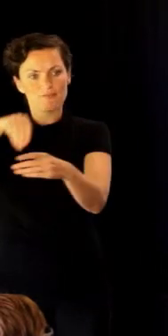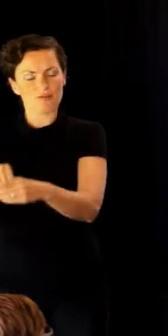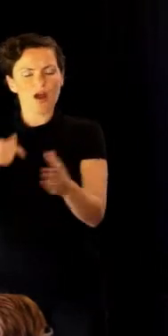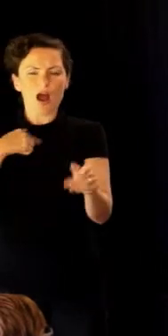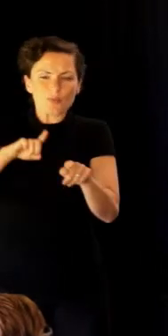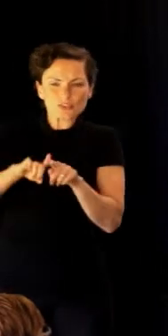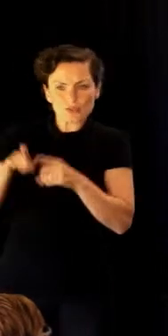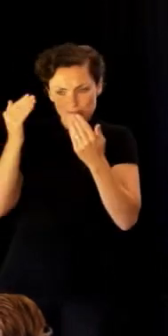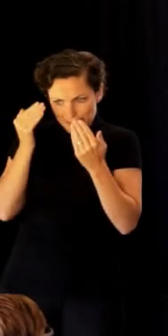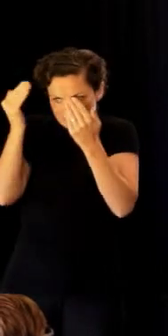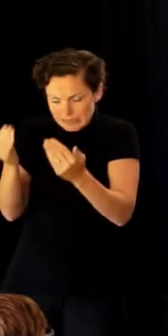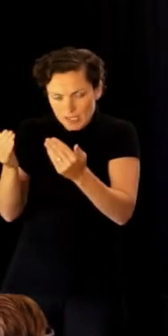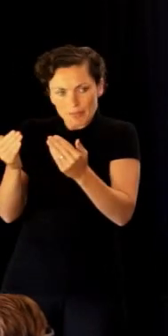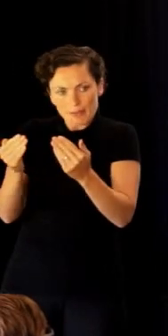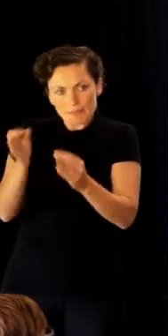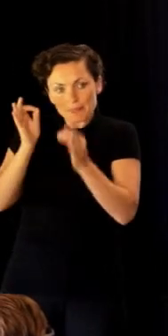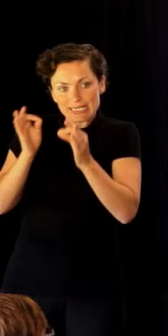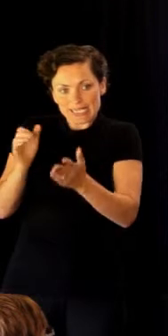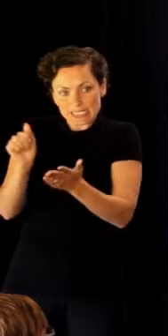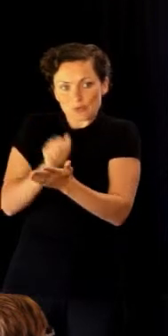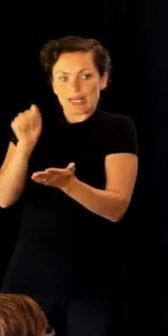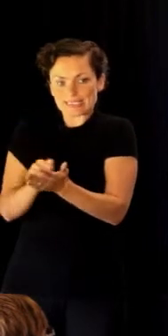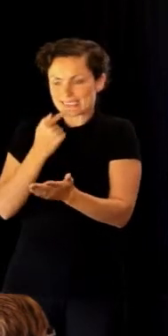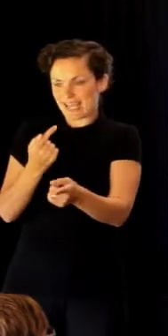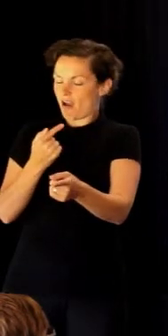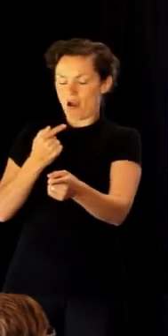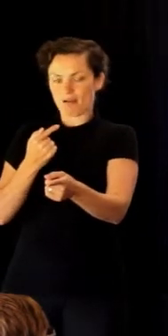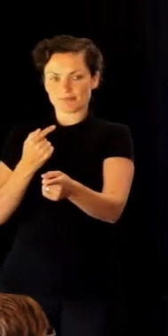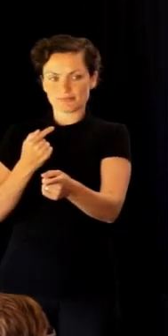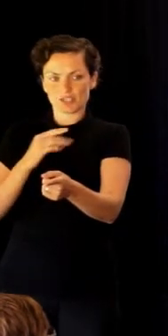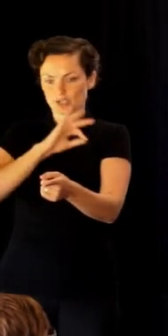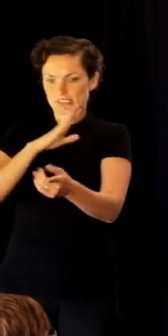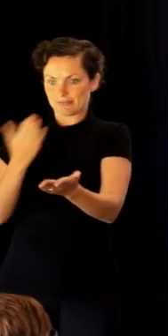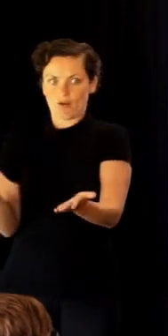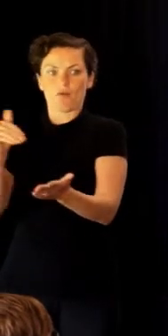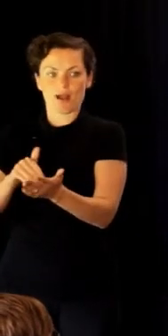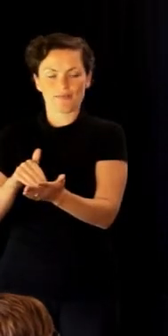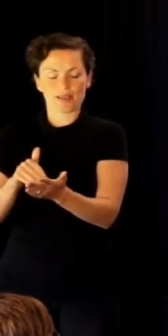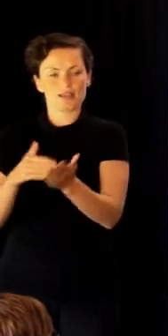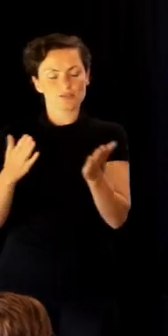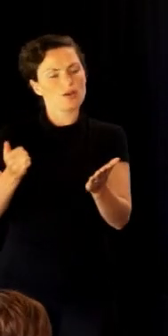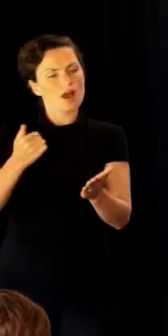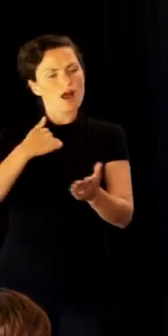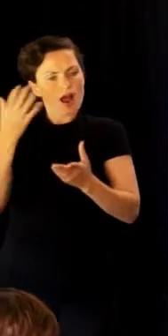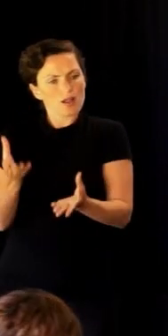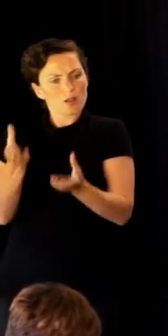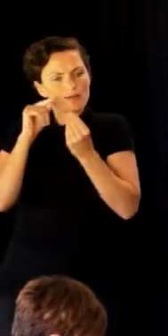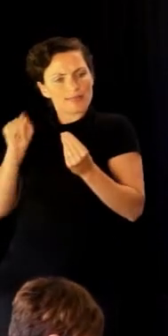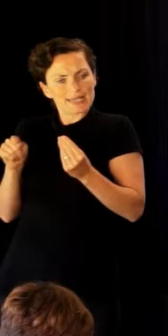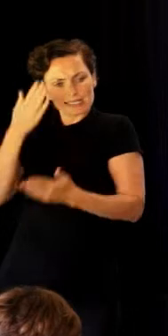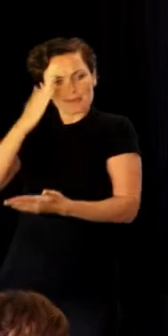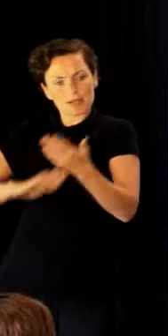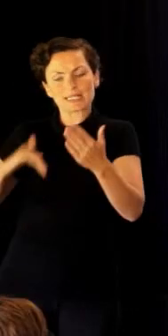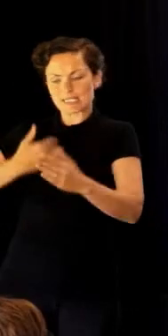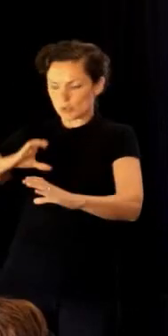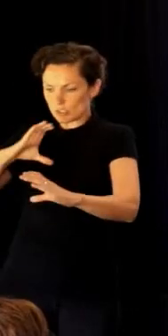trying to be politically correct by not saying, well, here I am. And so that was a lesson learnt, that communicate,